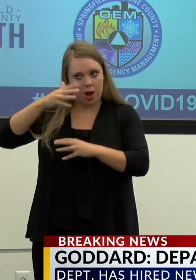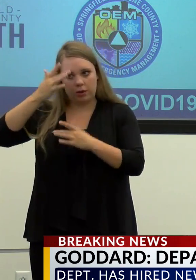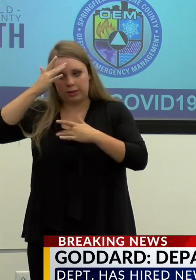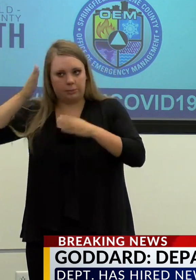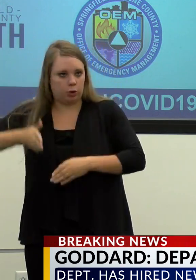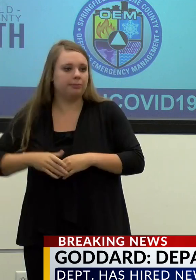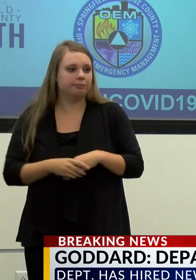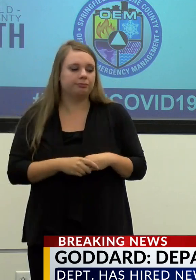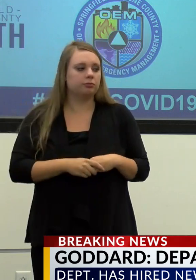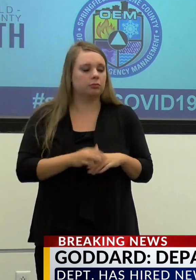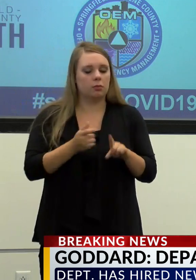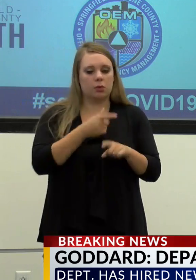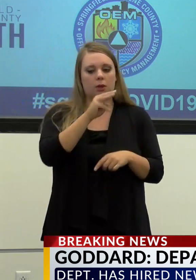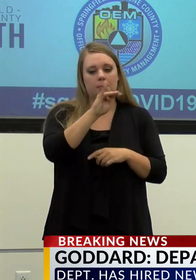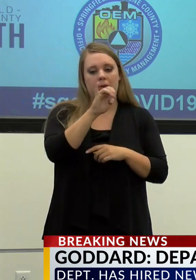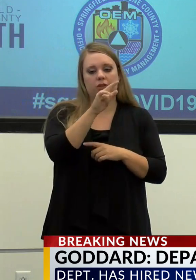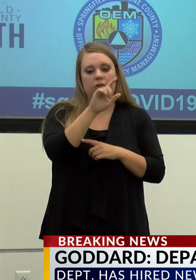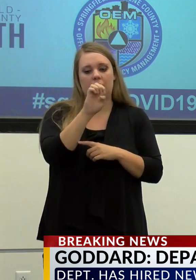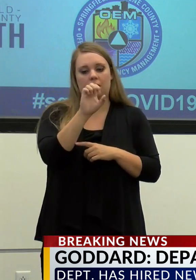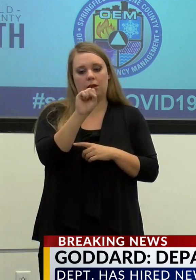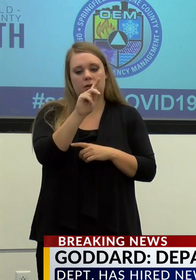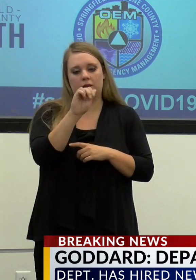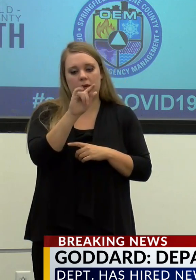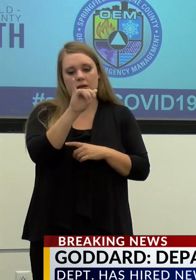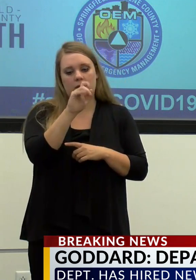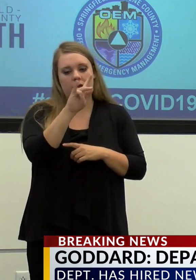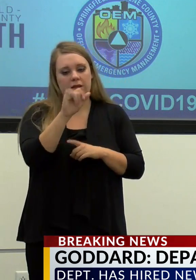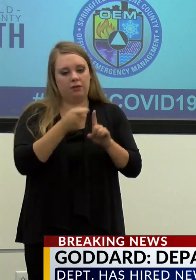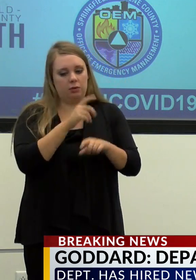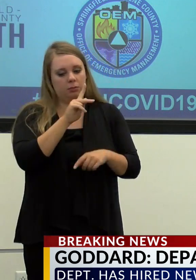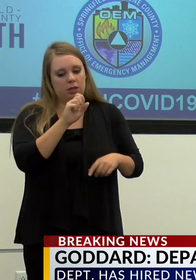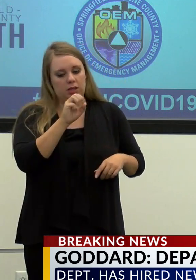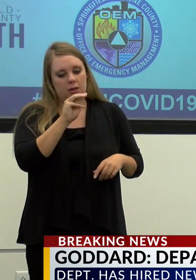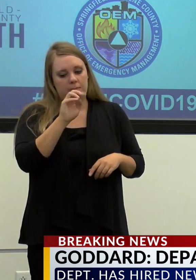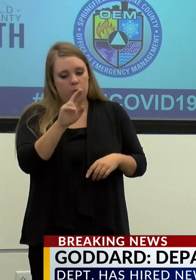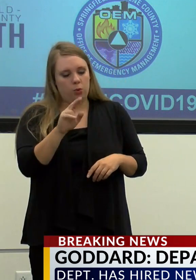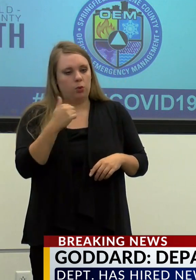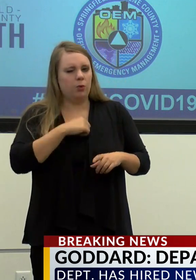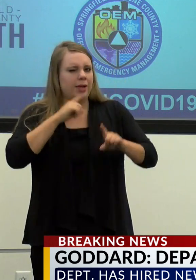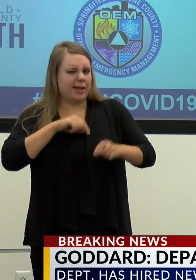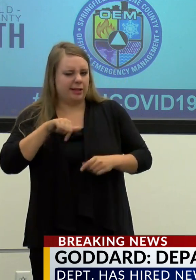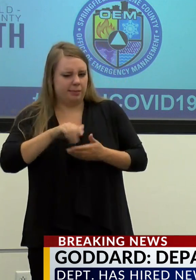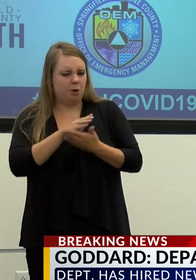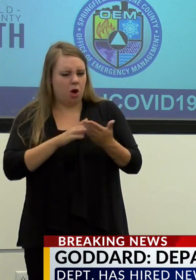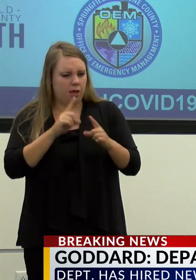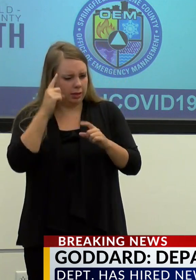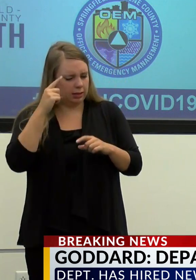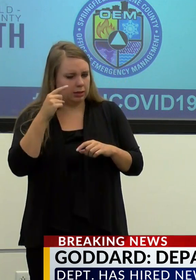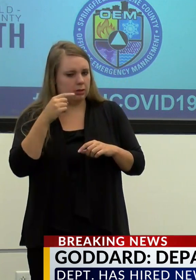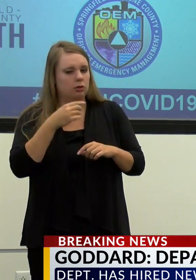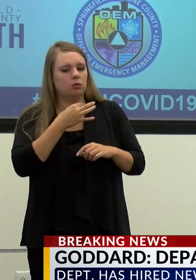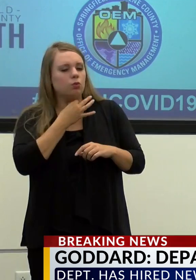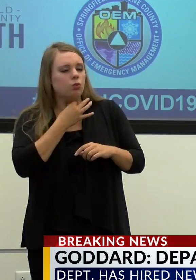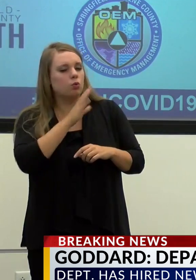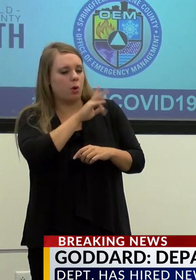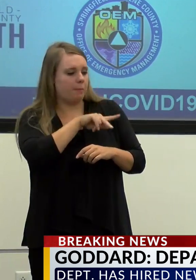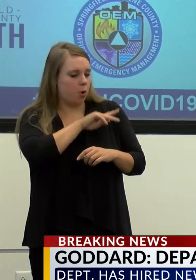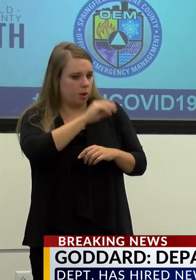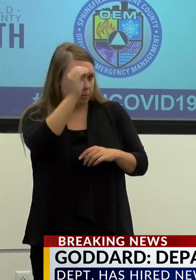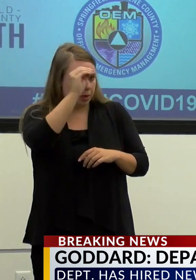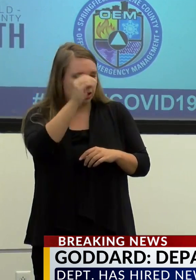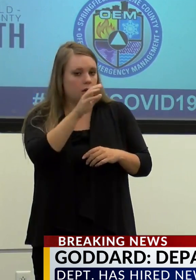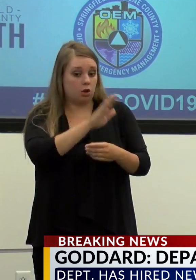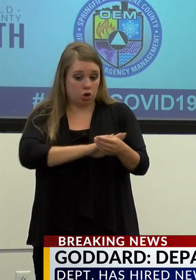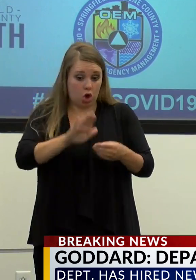From Michelle Scalisky at KSMU radio, we've answered this in part, but I think she really would like to know your personal opinion, Clay. And with